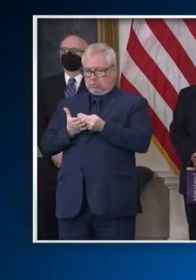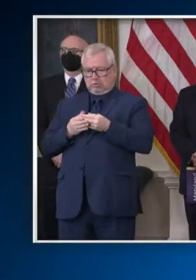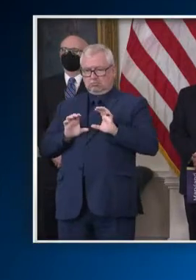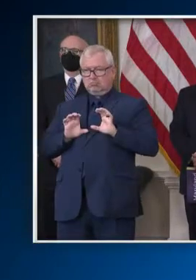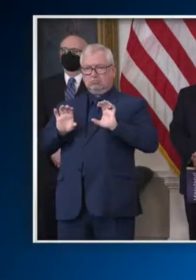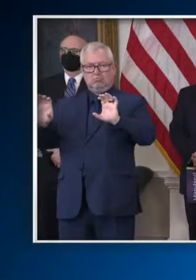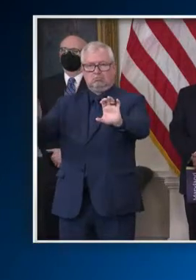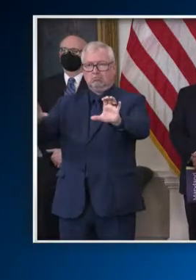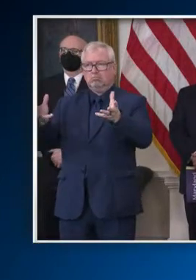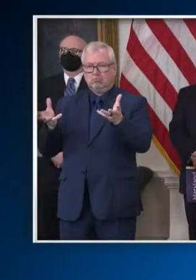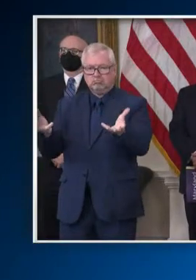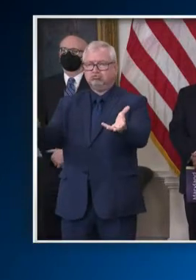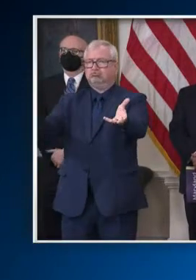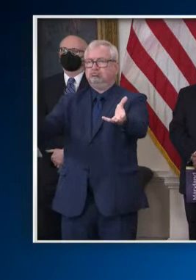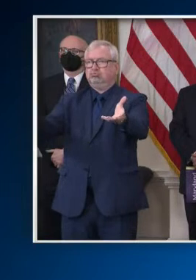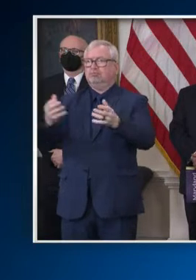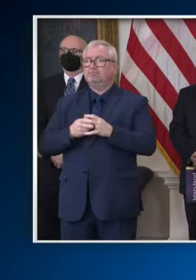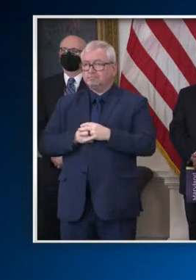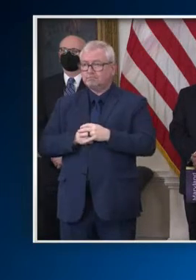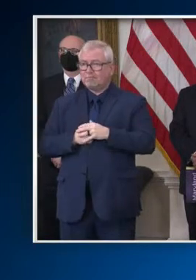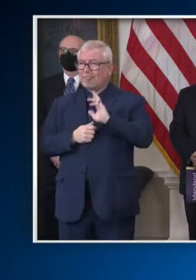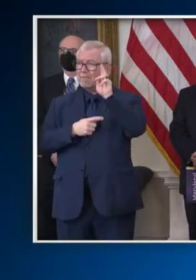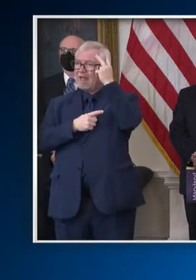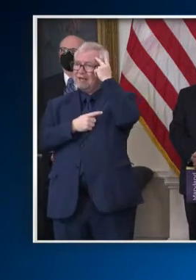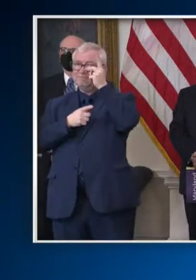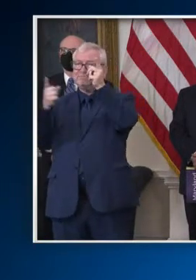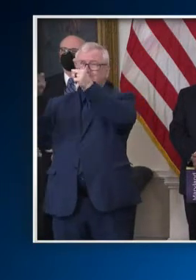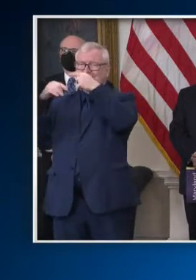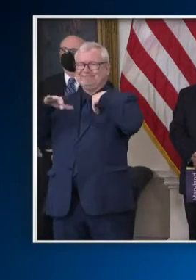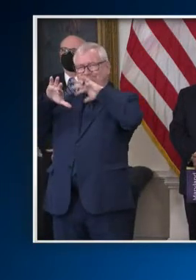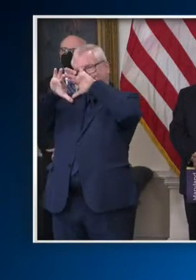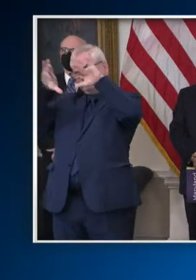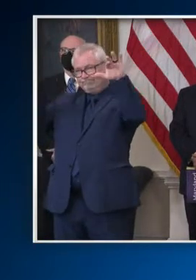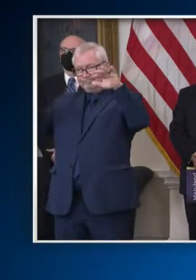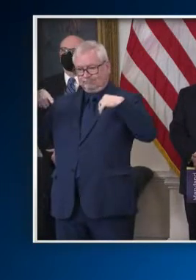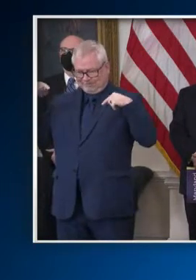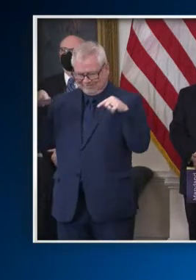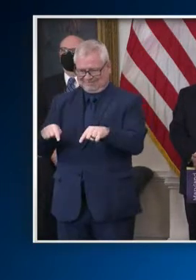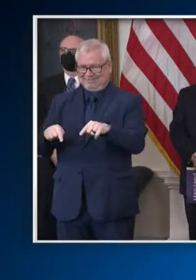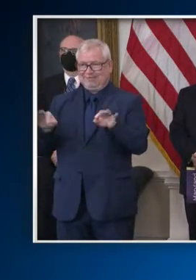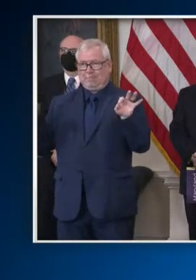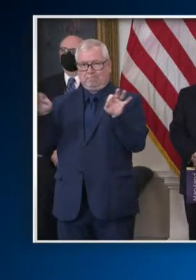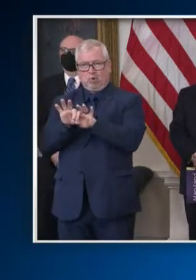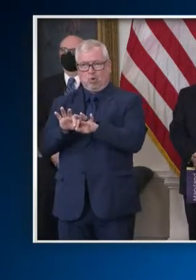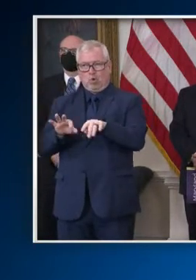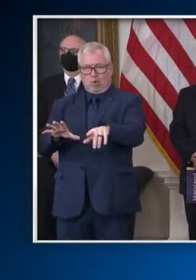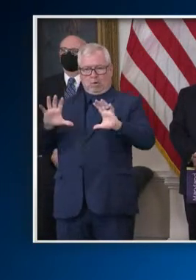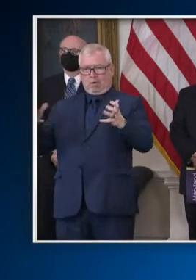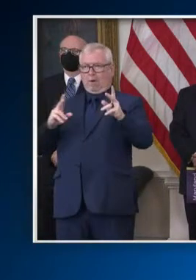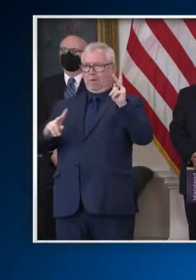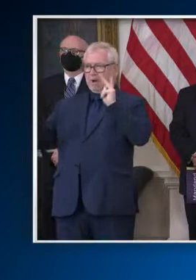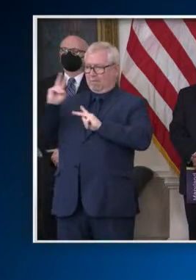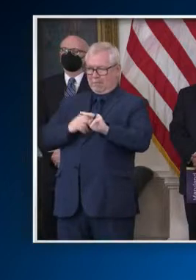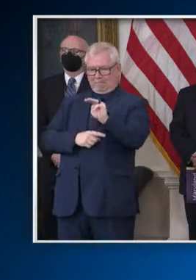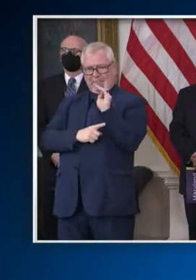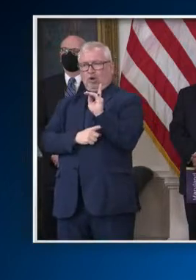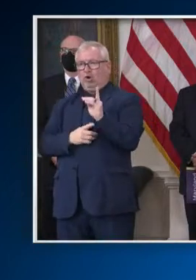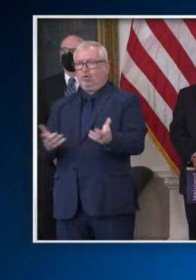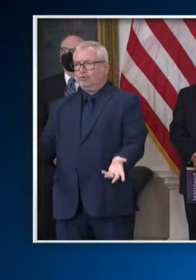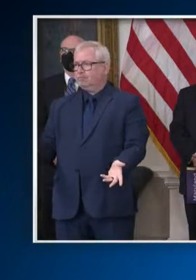put the politics aside to get this done for the people of Maryland. Our FY